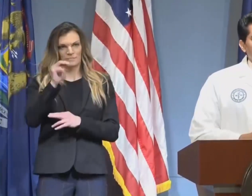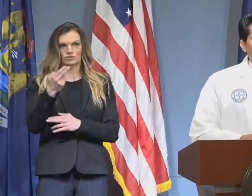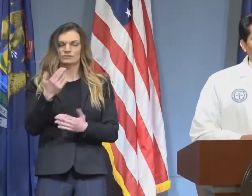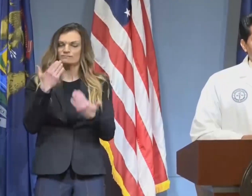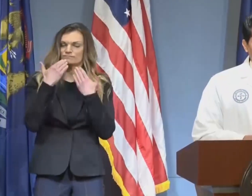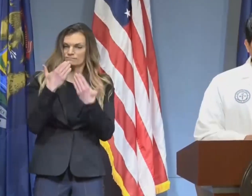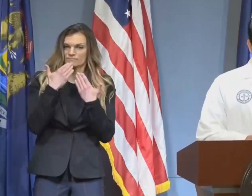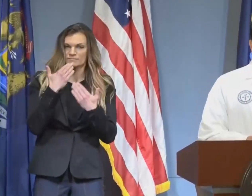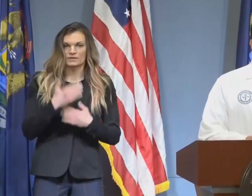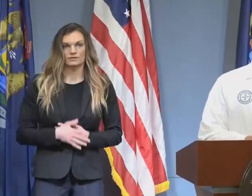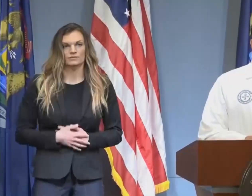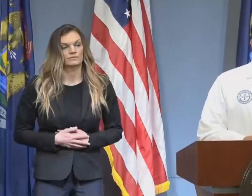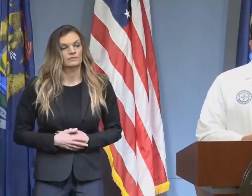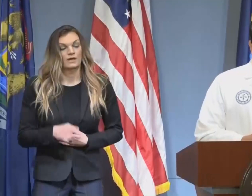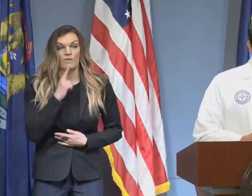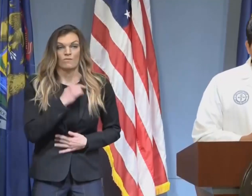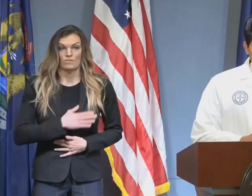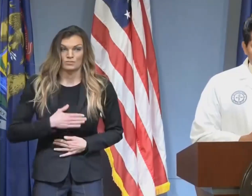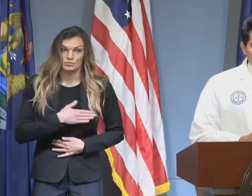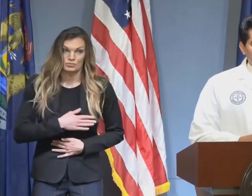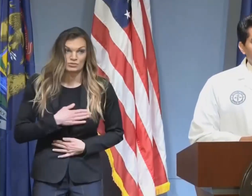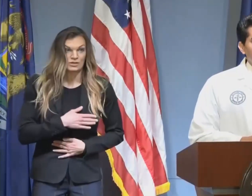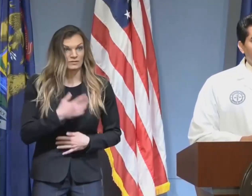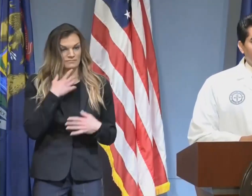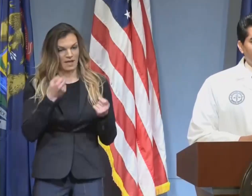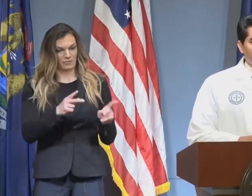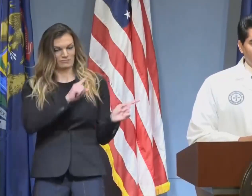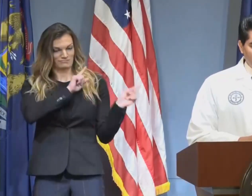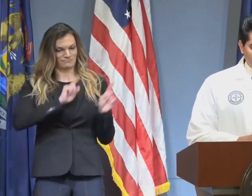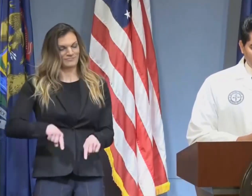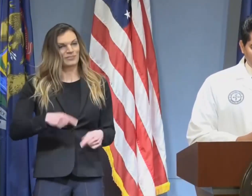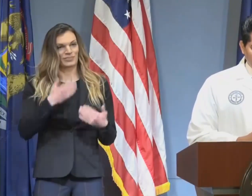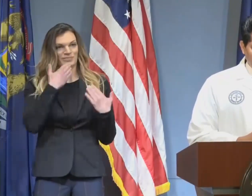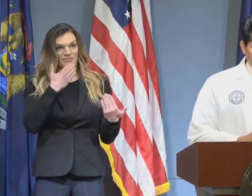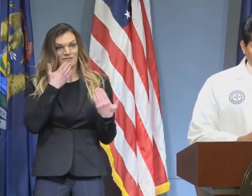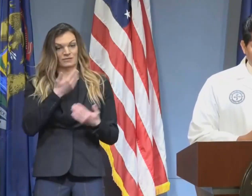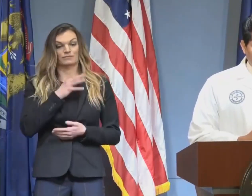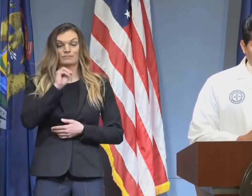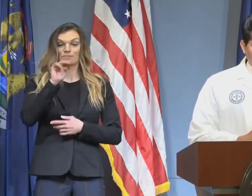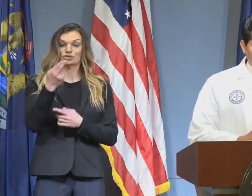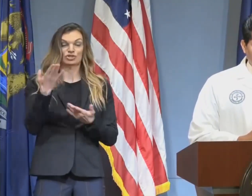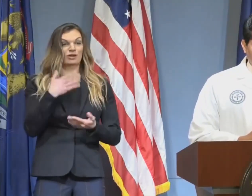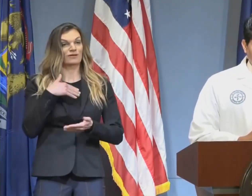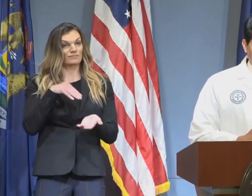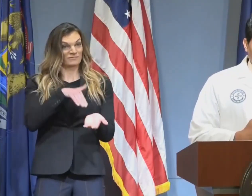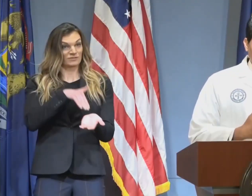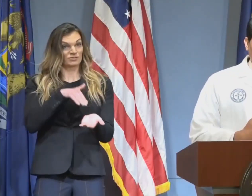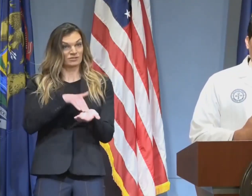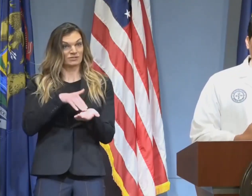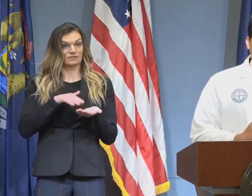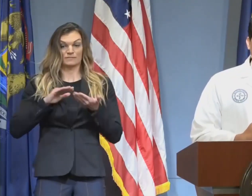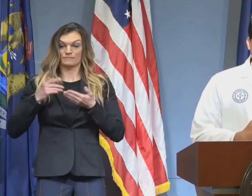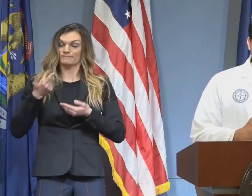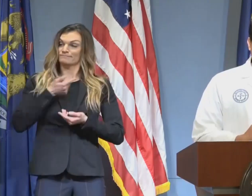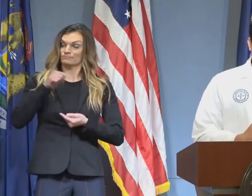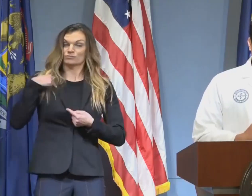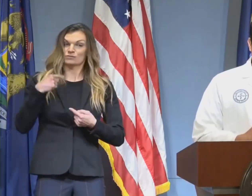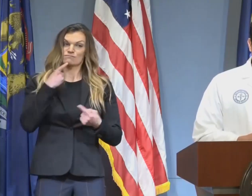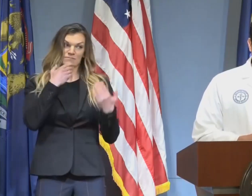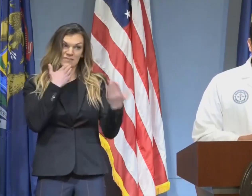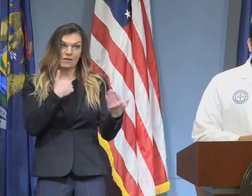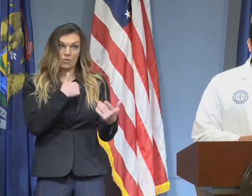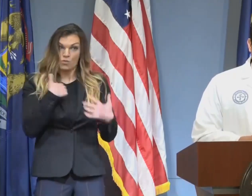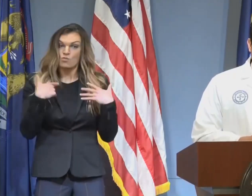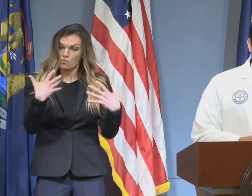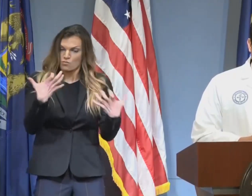appreciate the opportunity to be here on behalf of Michigan's physician community because, to put it plainly, we would like to get back